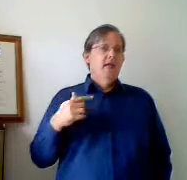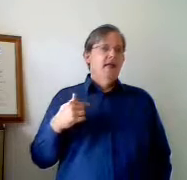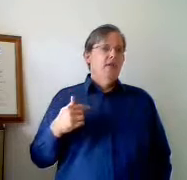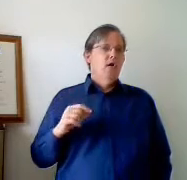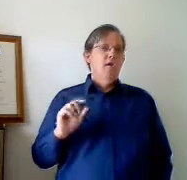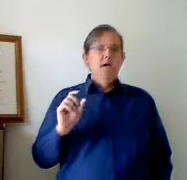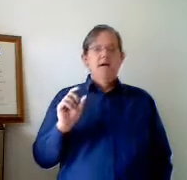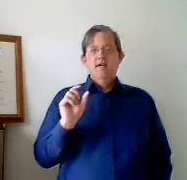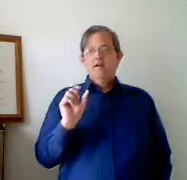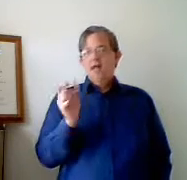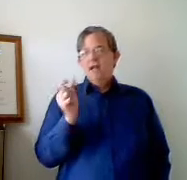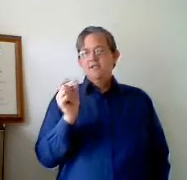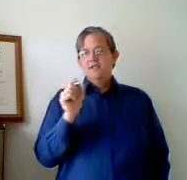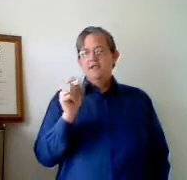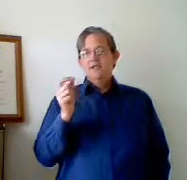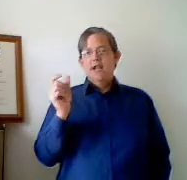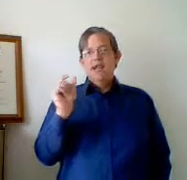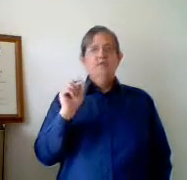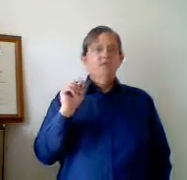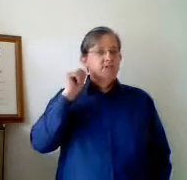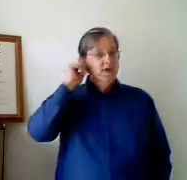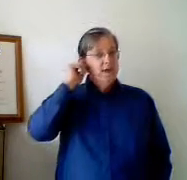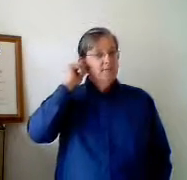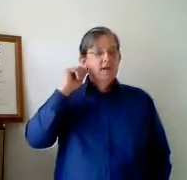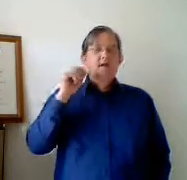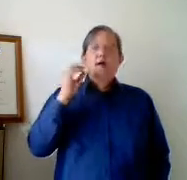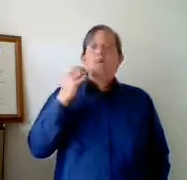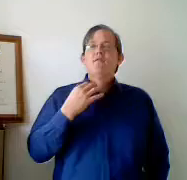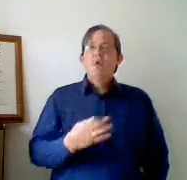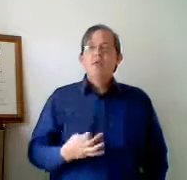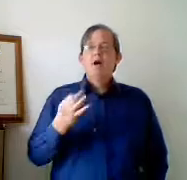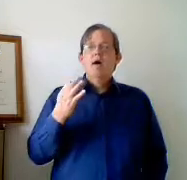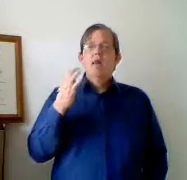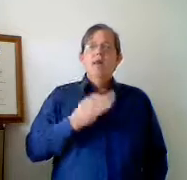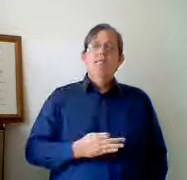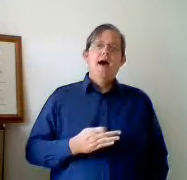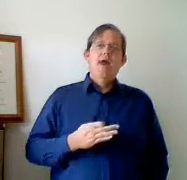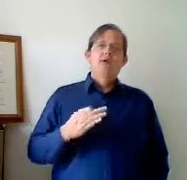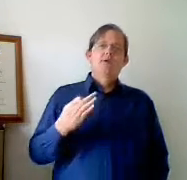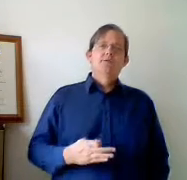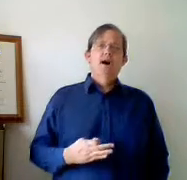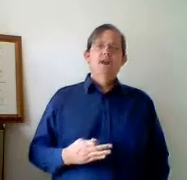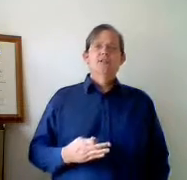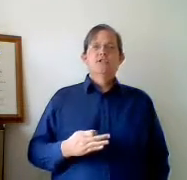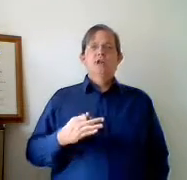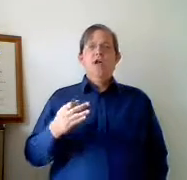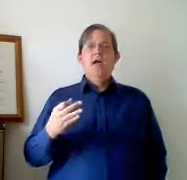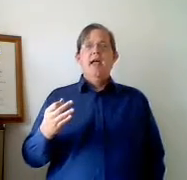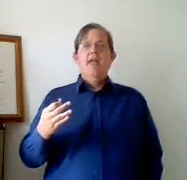That whole thing of utilizing first name versus surname. But for the inbound response to a